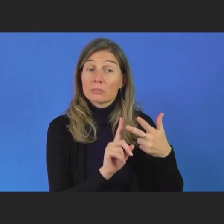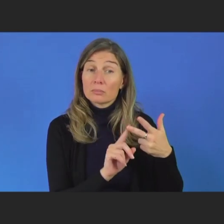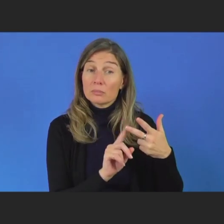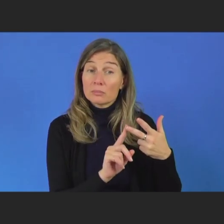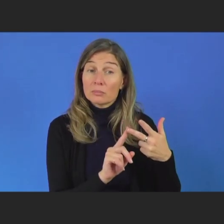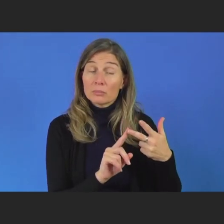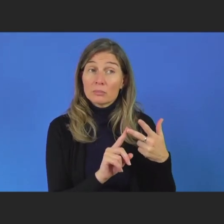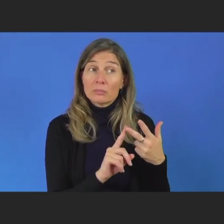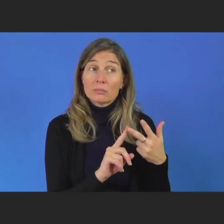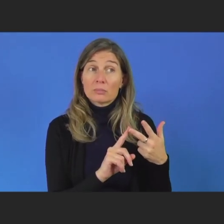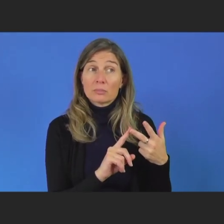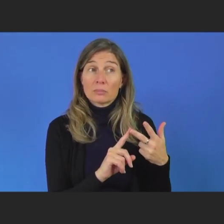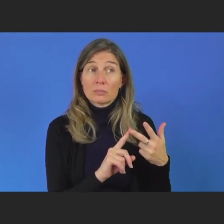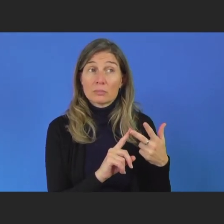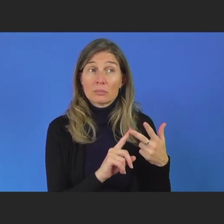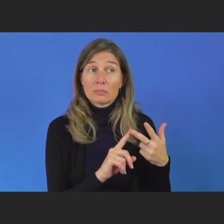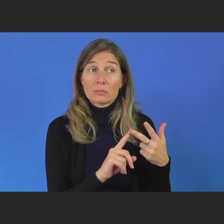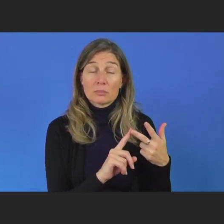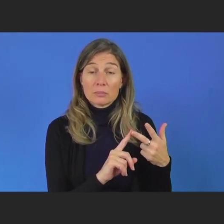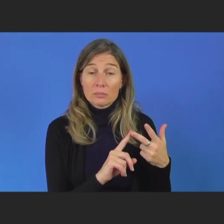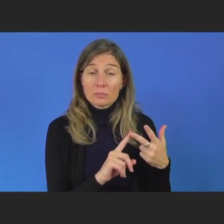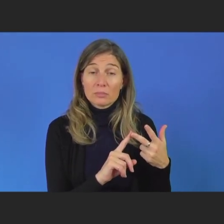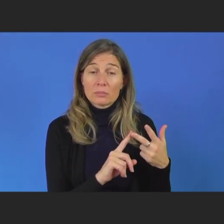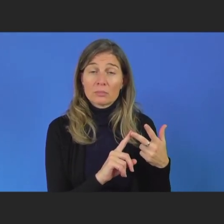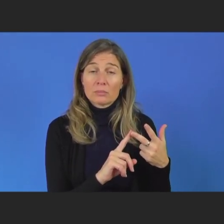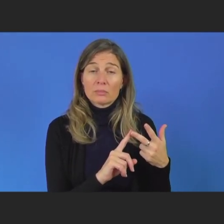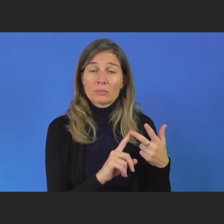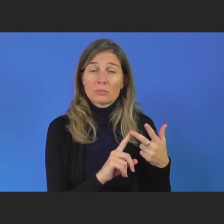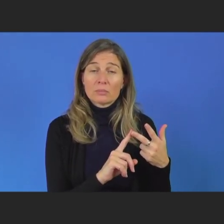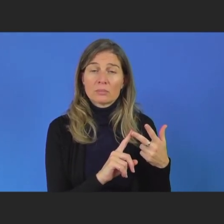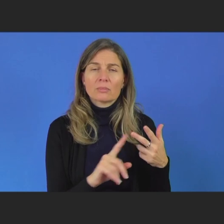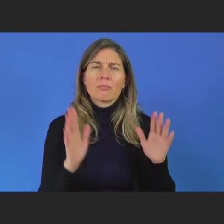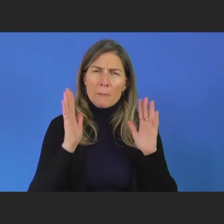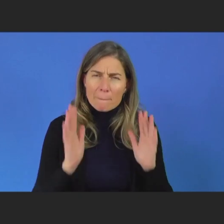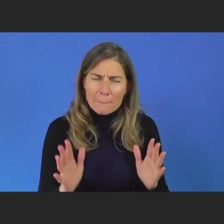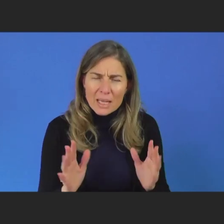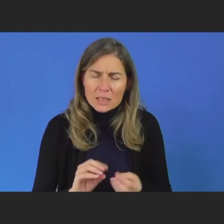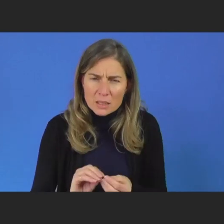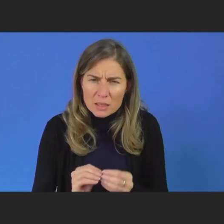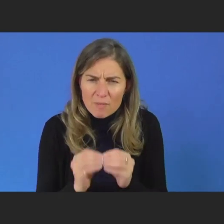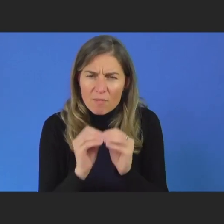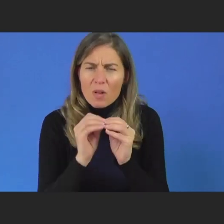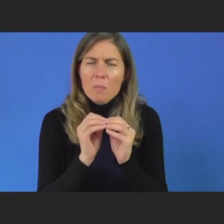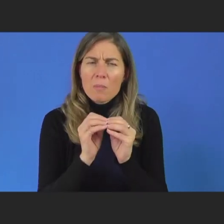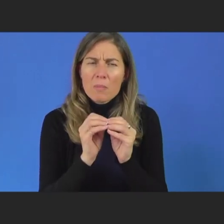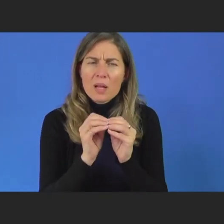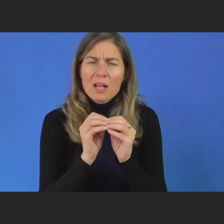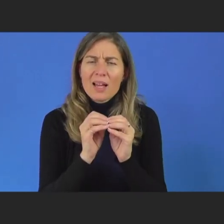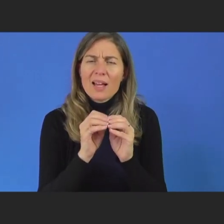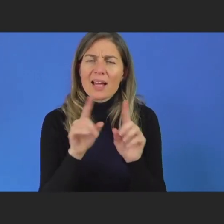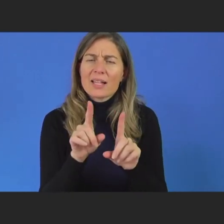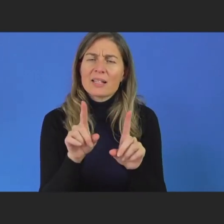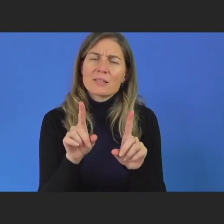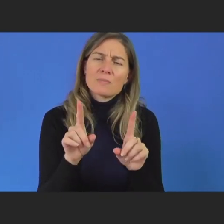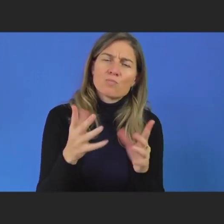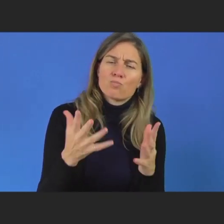applying what I call a disability accessibility filter policy when